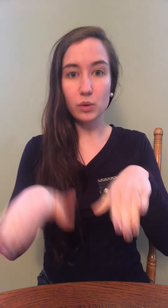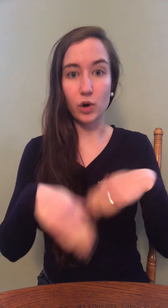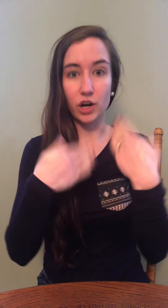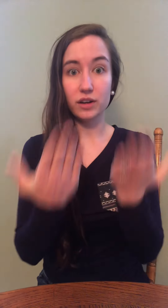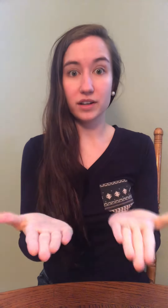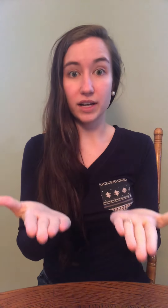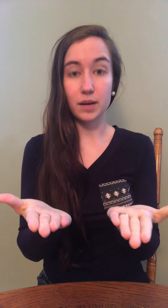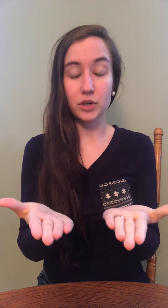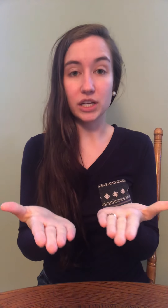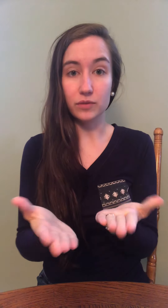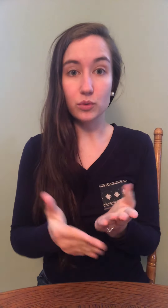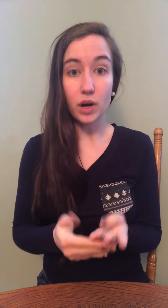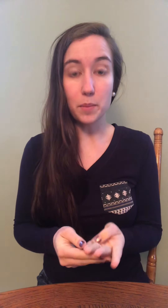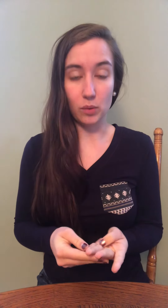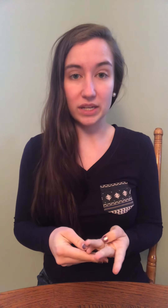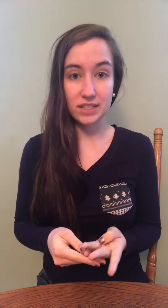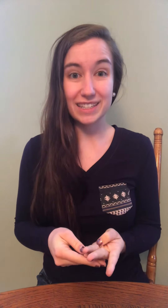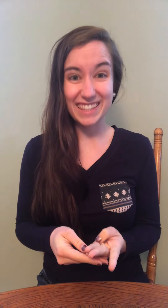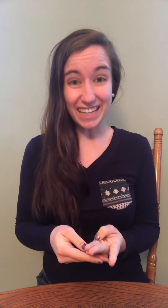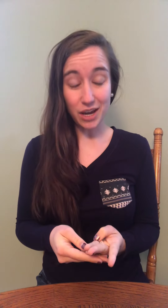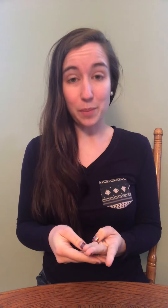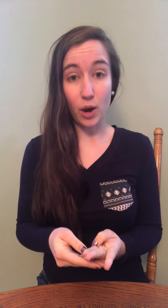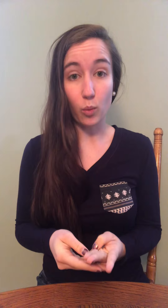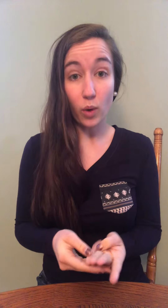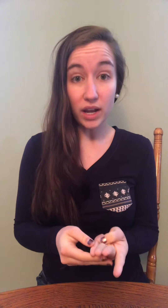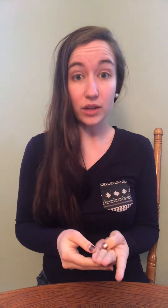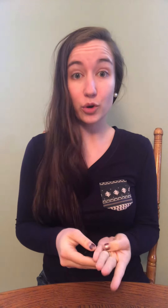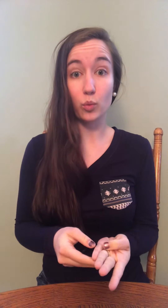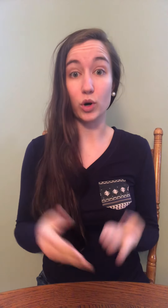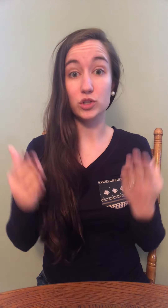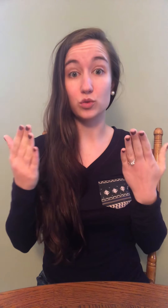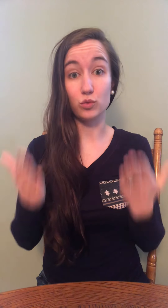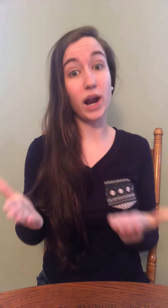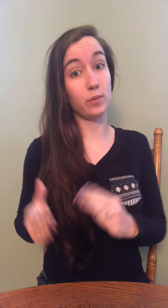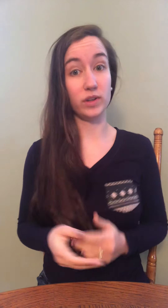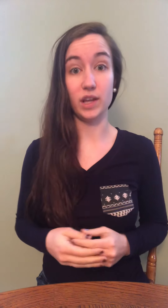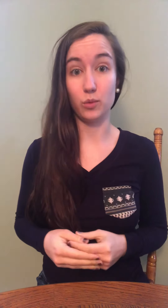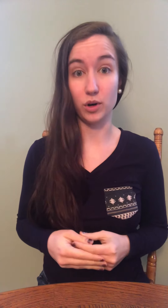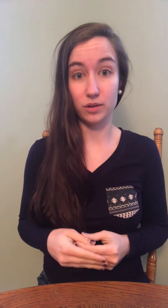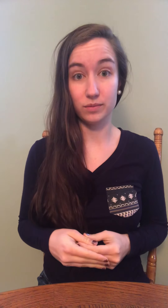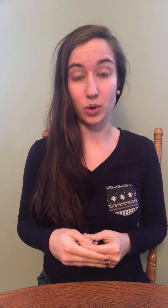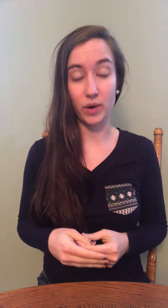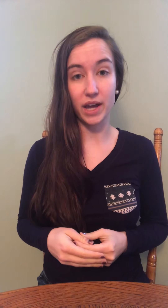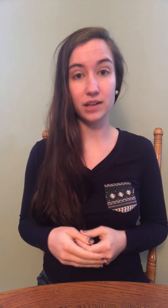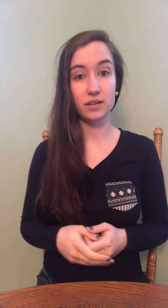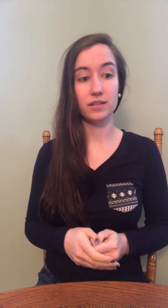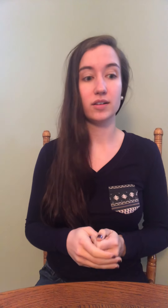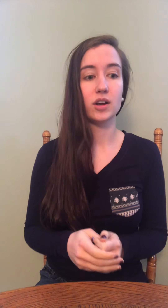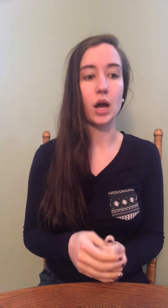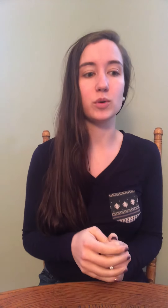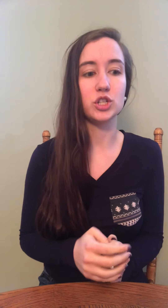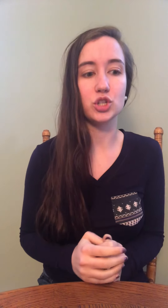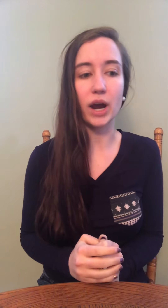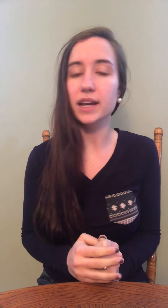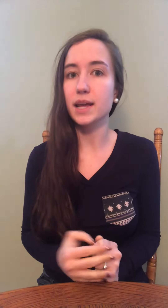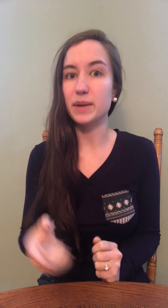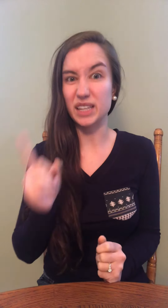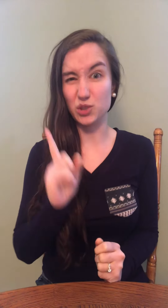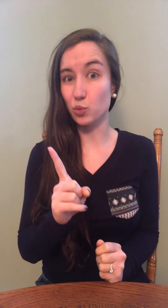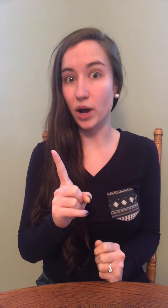word, and I'm going to give you a moment to think about what other words rhyme with that word. Okay? I want you to try to name at least one,